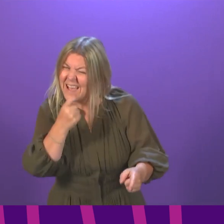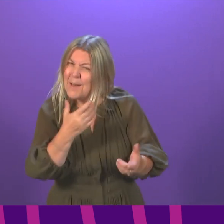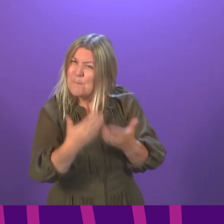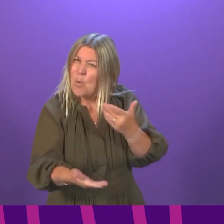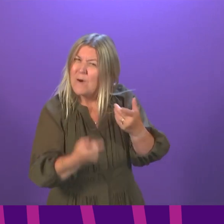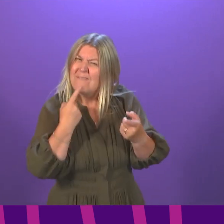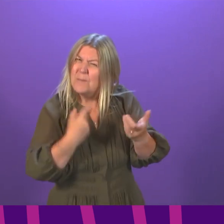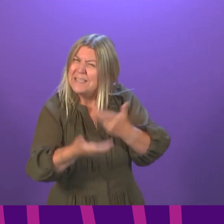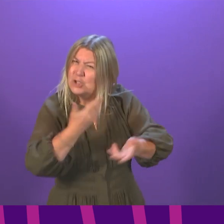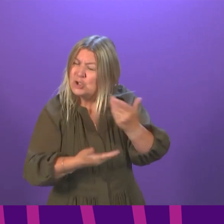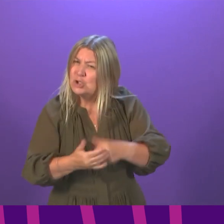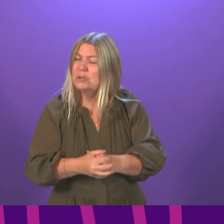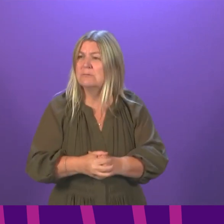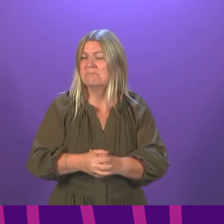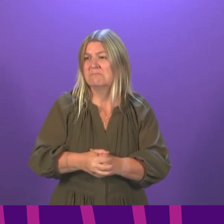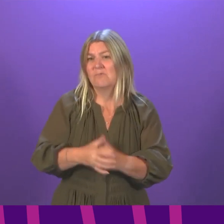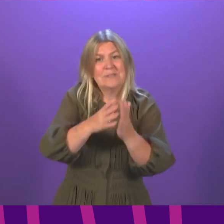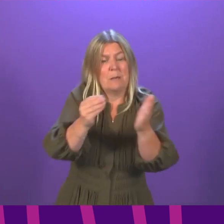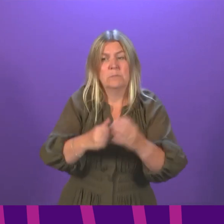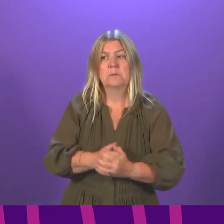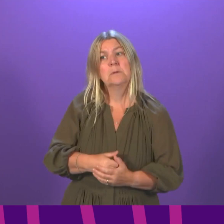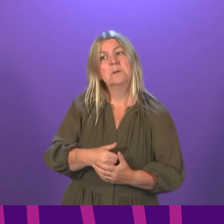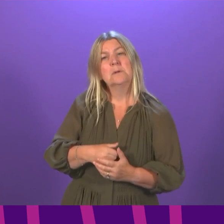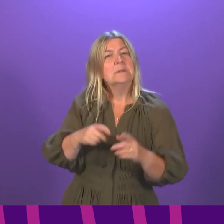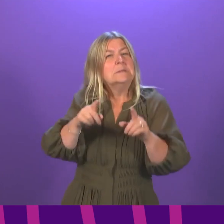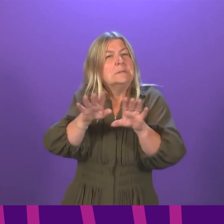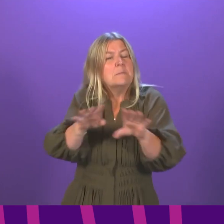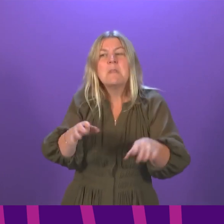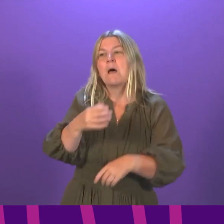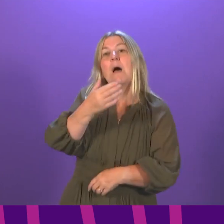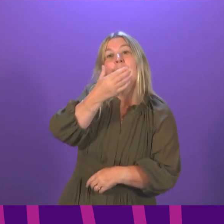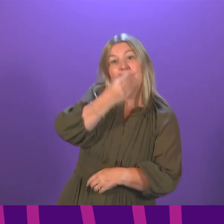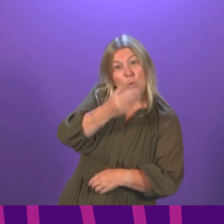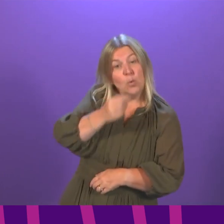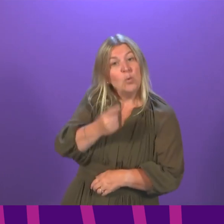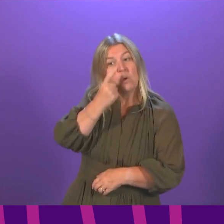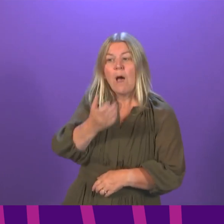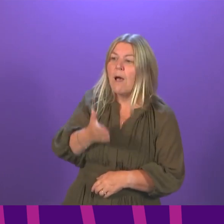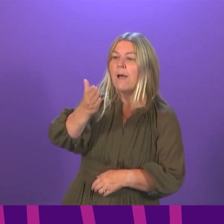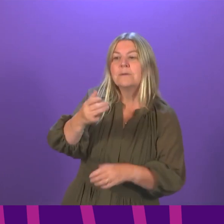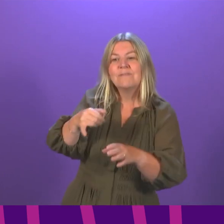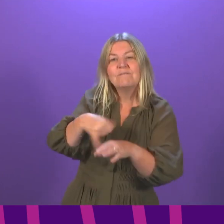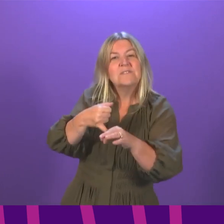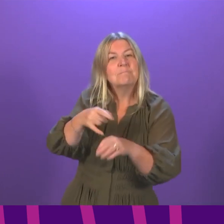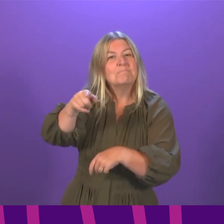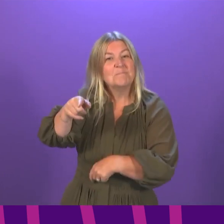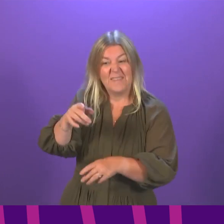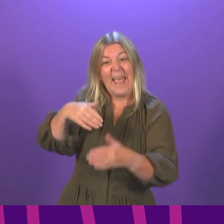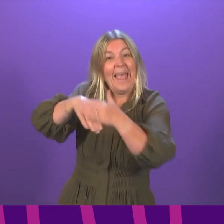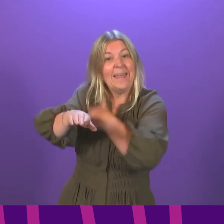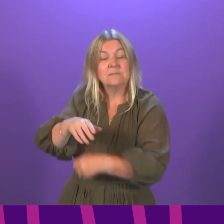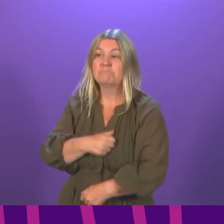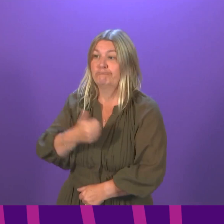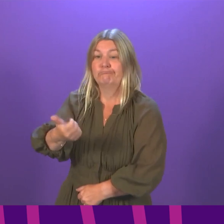are we going to be using pharmacies more, as we do with the flu jags, and also, depending on what vaccine we use, are there sufficient